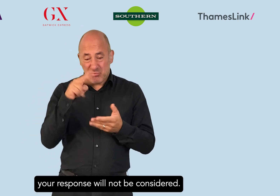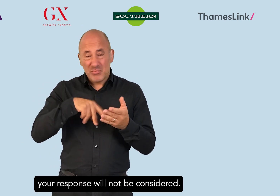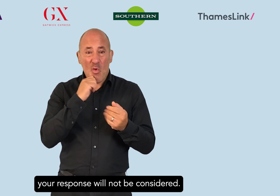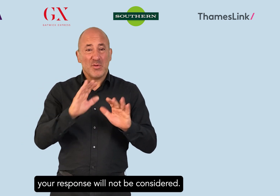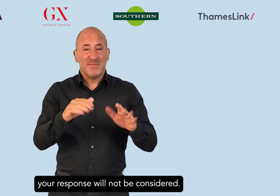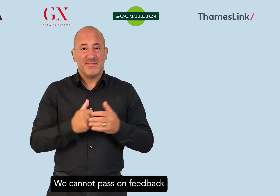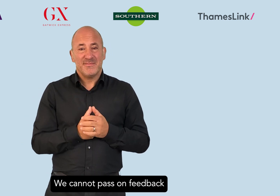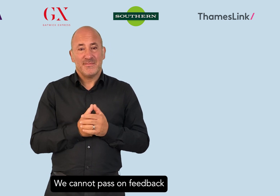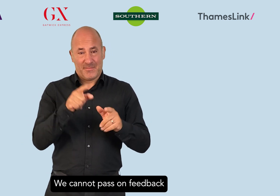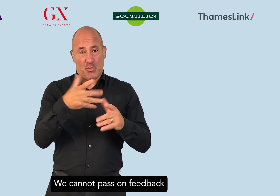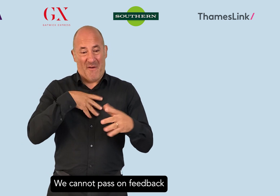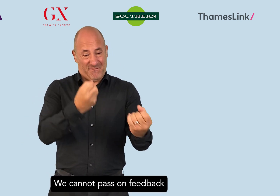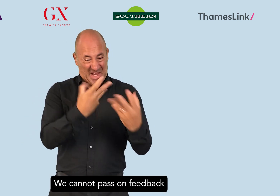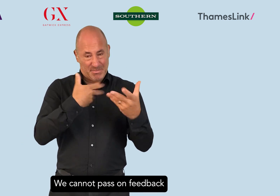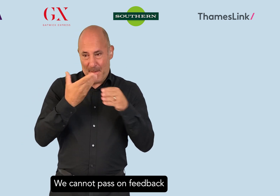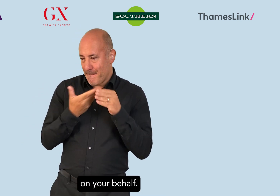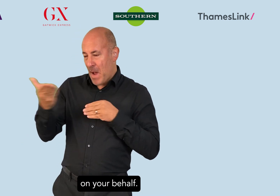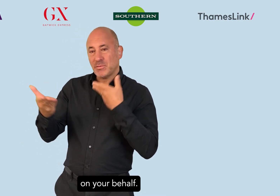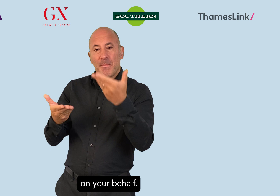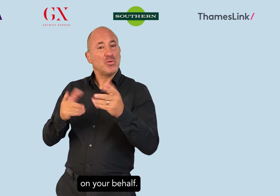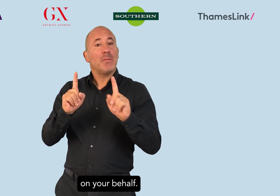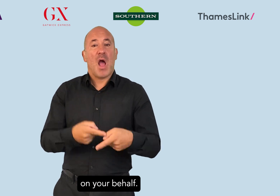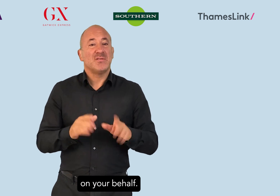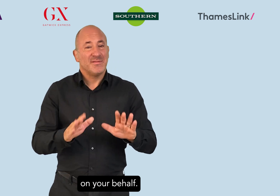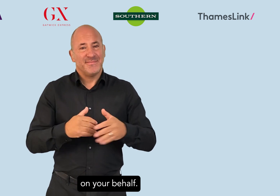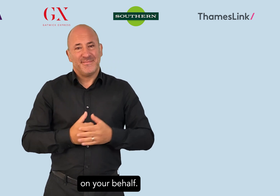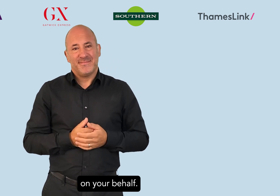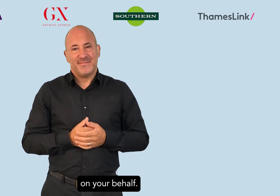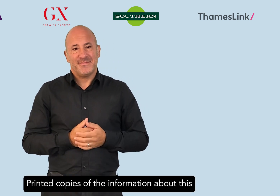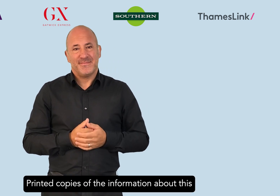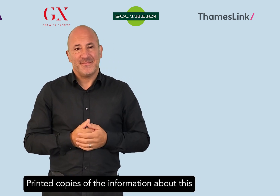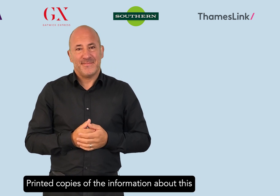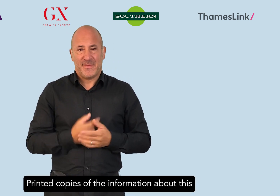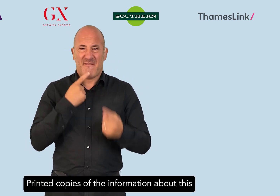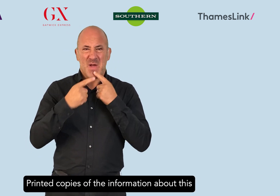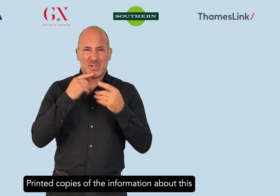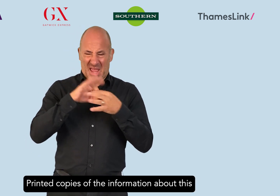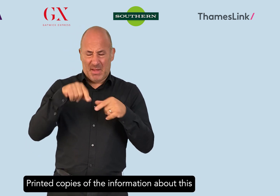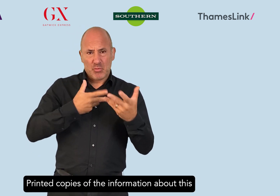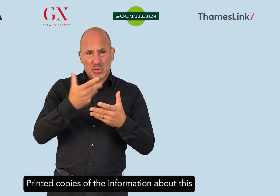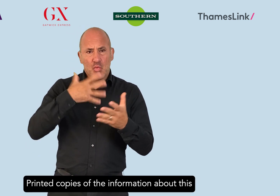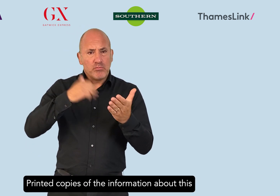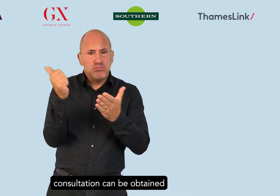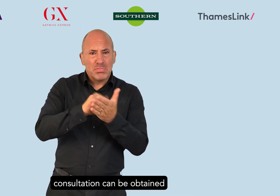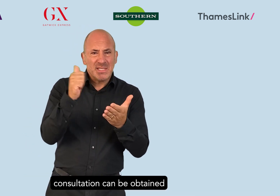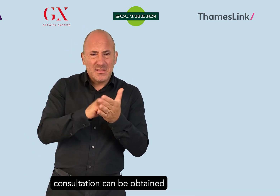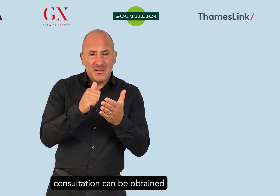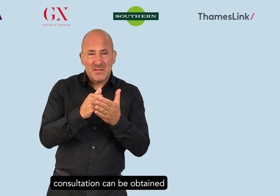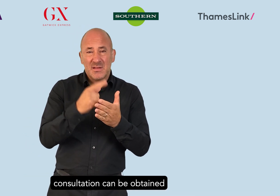considered. We cannot pass on feedback on your behalf. Printed copies of the information about this consultation can be